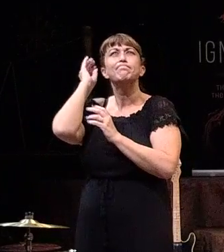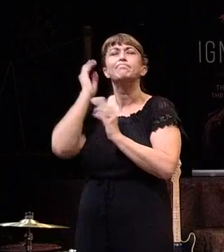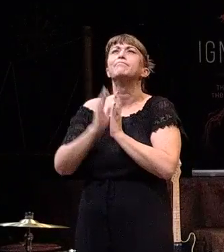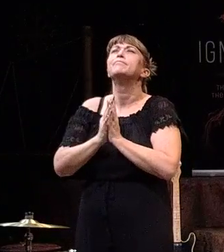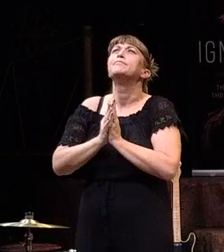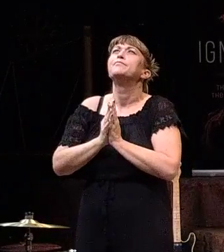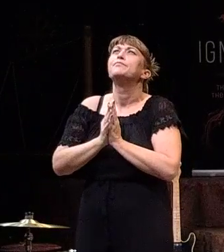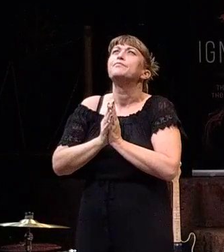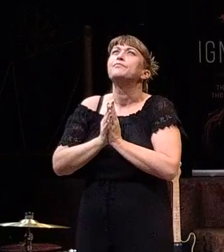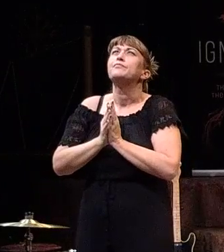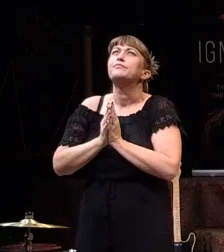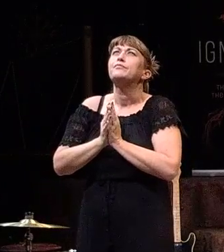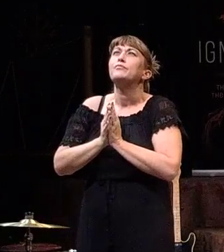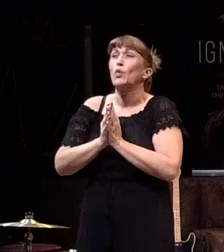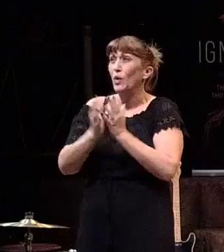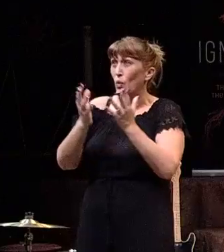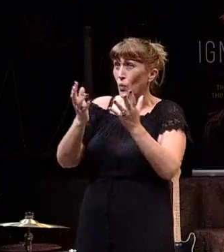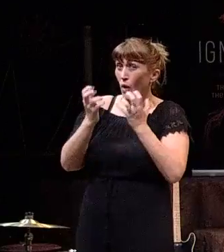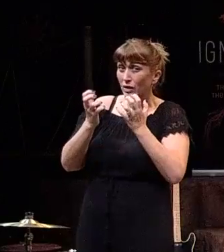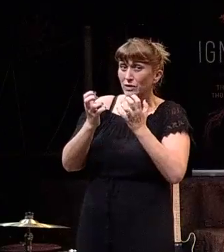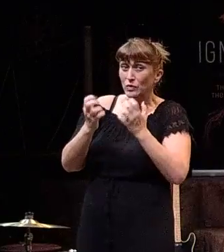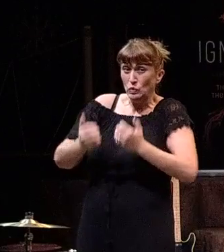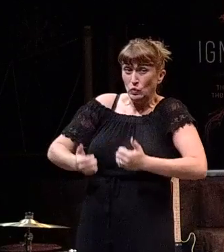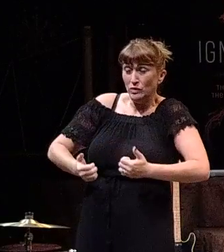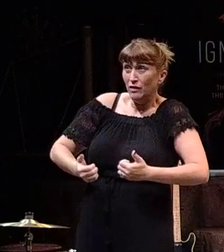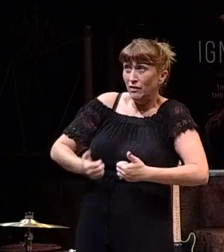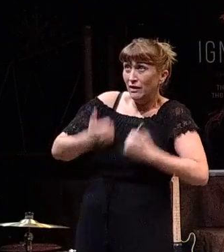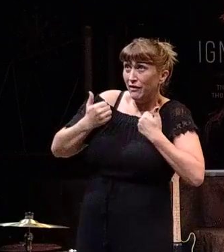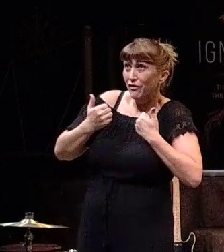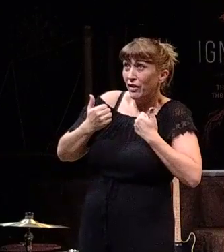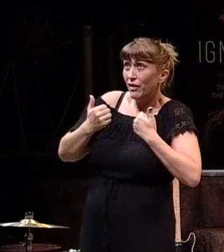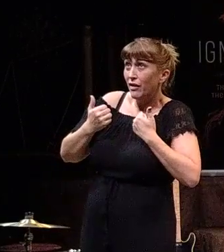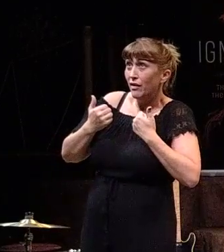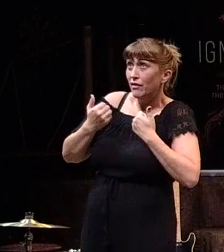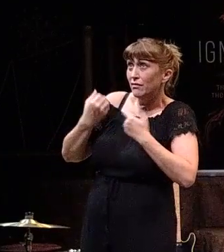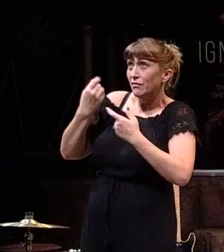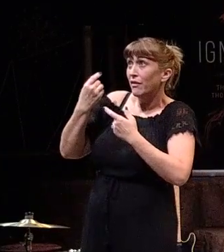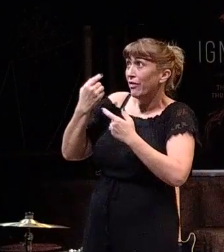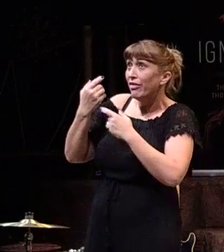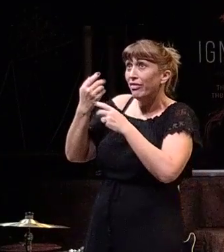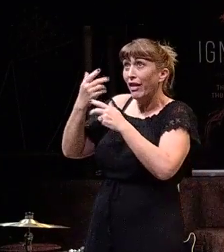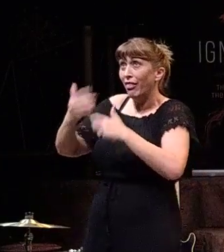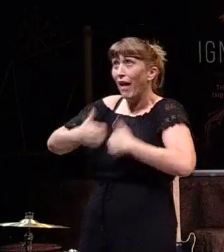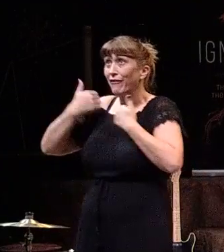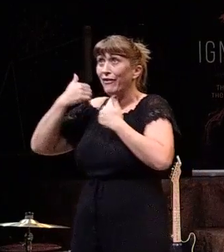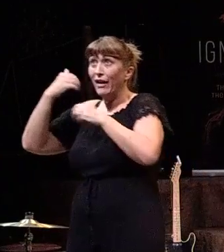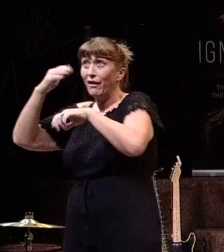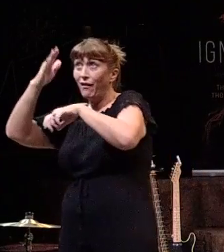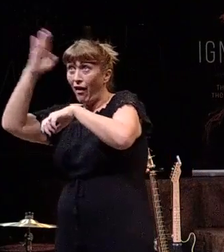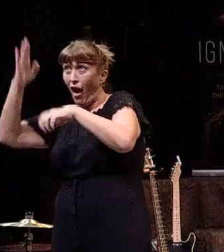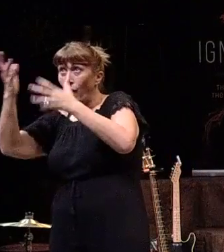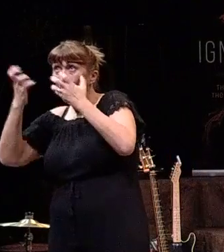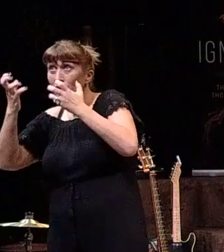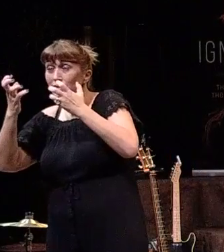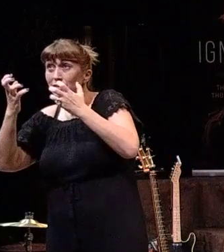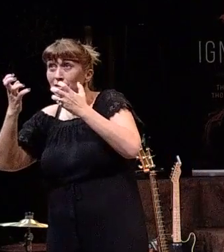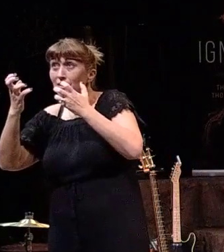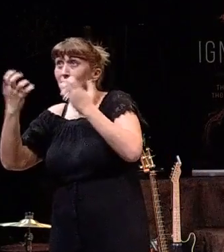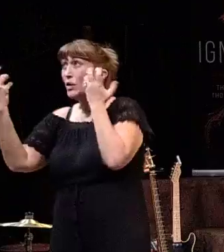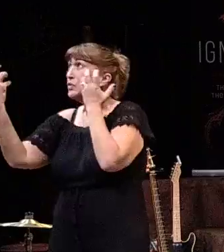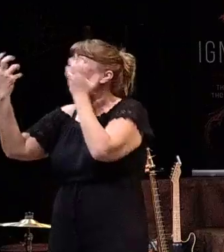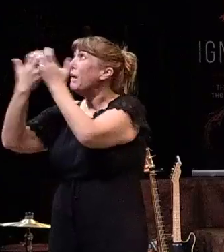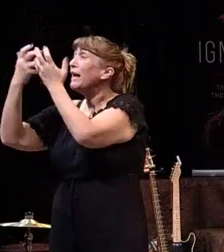Do we want to live the life that we were called to? Obviously. Do we want to live a life of freedom?